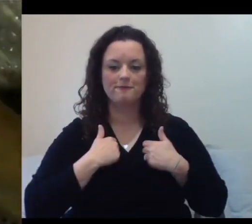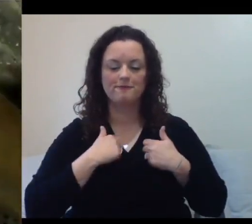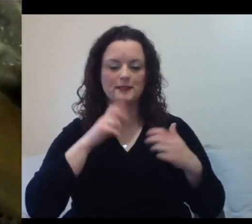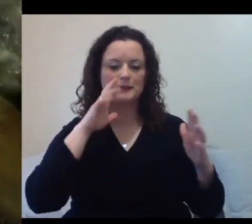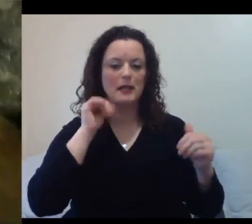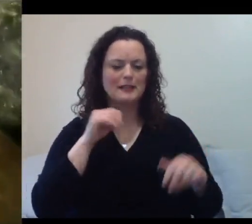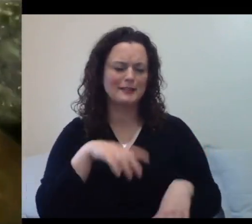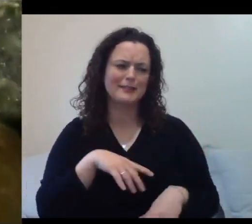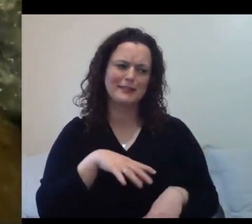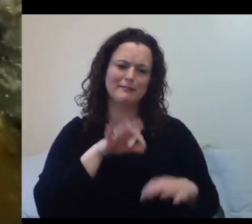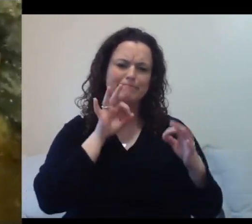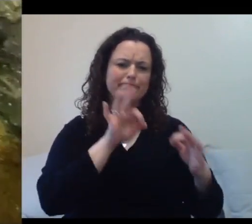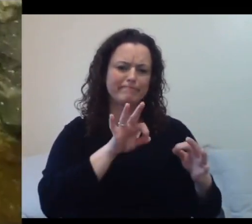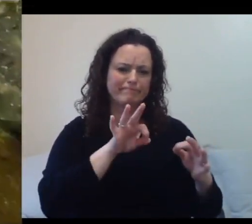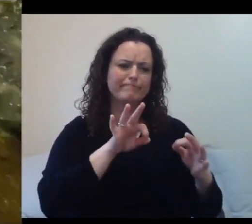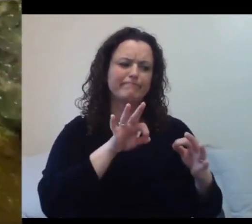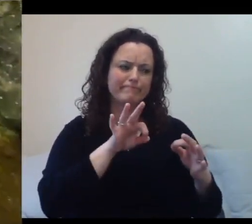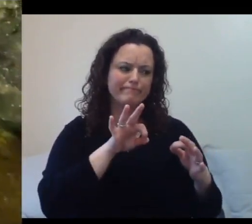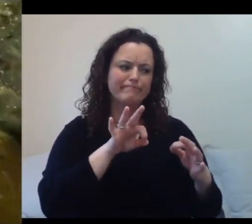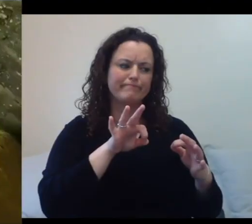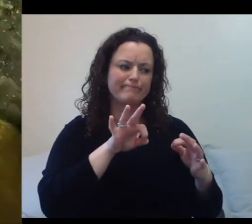He's like ready to just kind of get out of our way. Look at him.